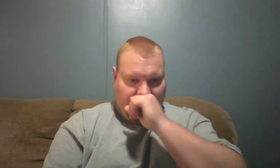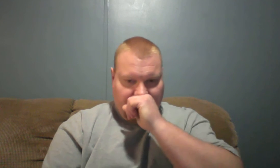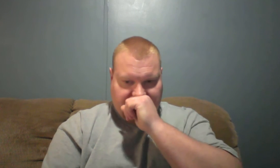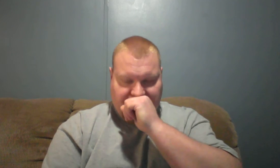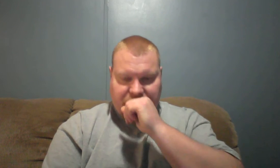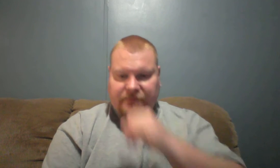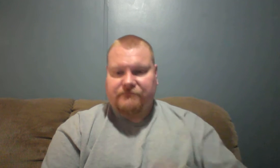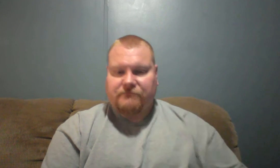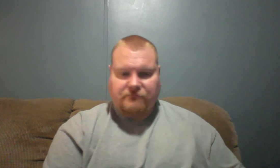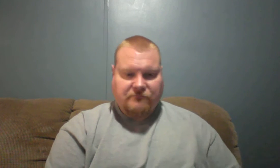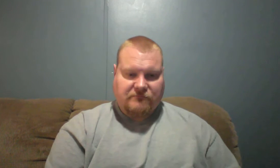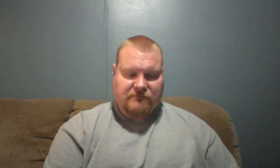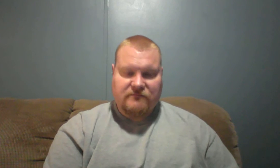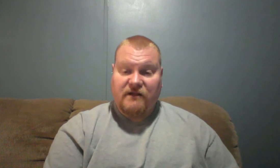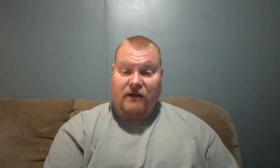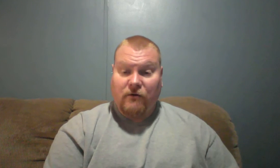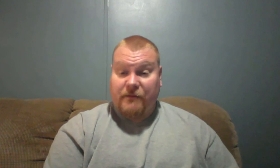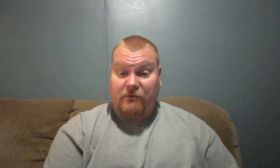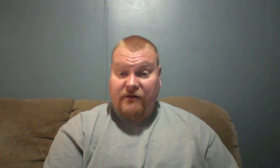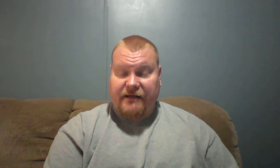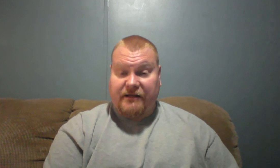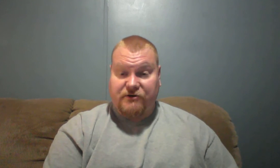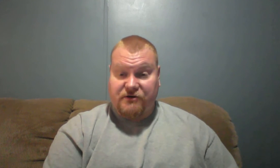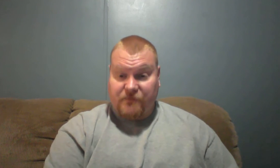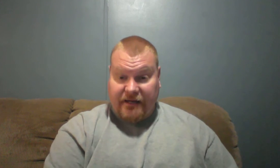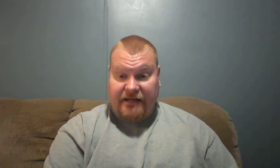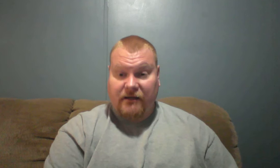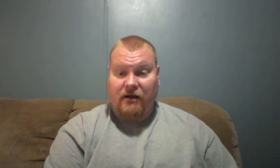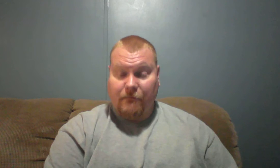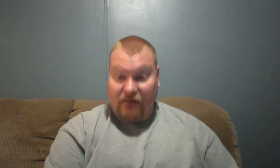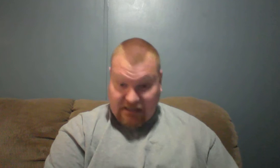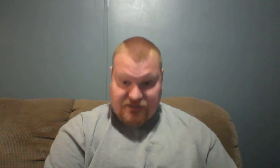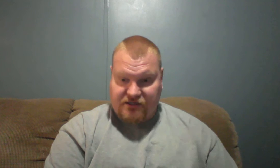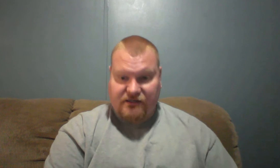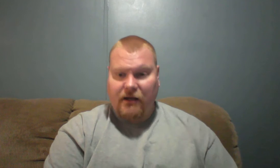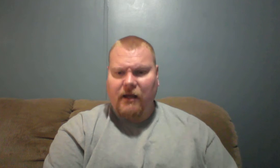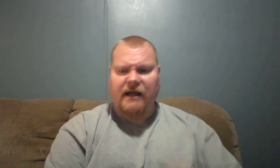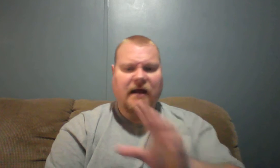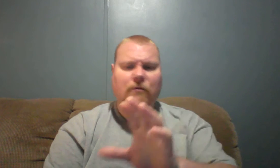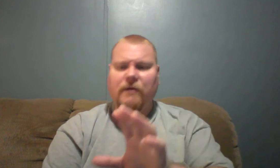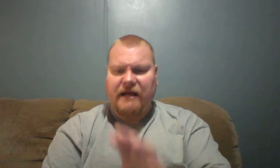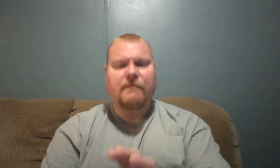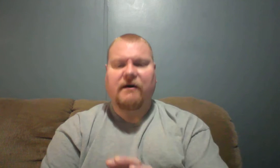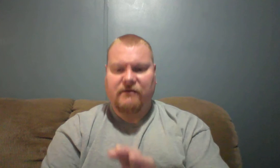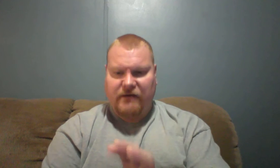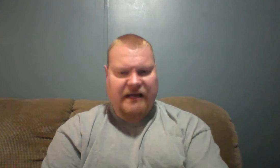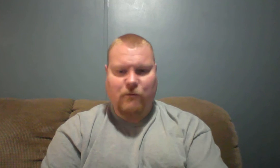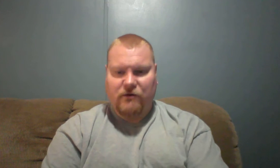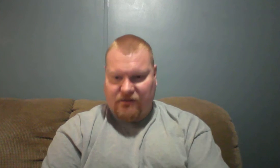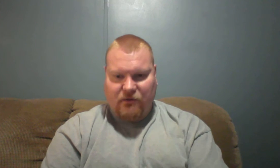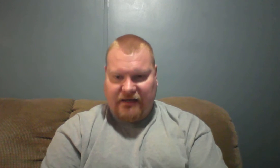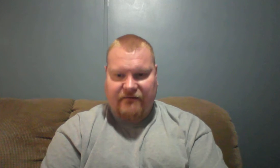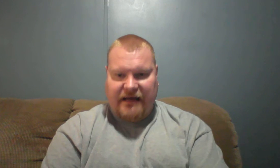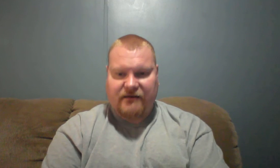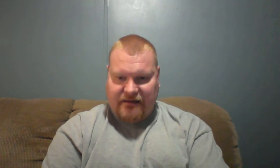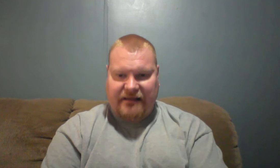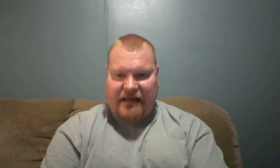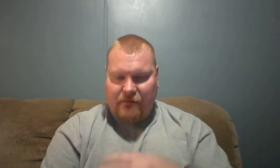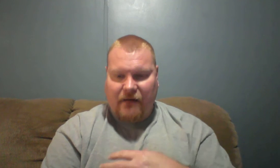excuse me don't want people to think that you're just being malicious and I don't want anyone to believe that to think that about me